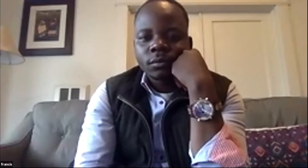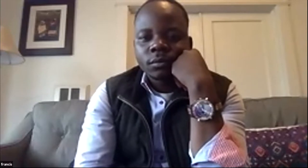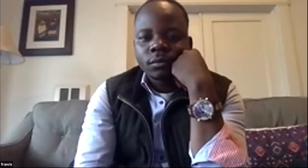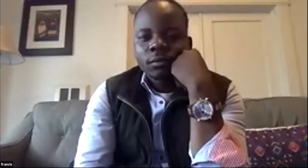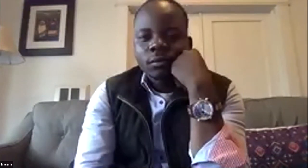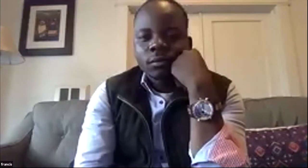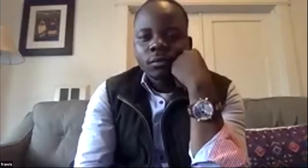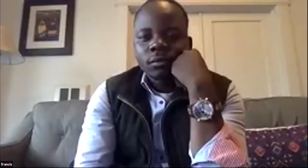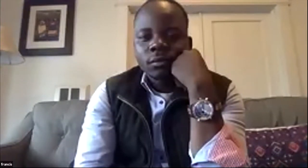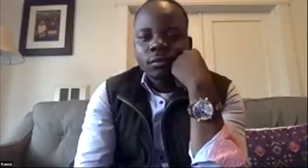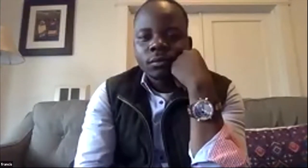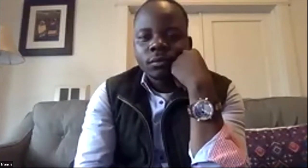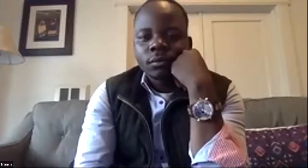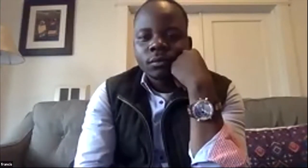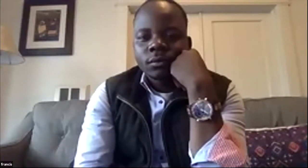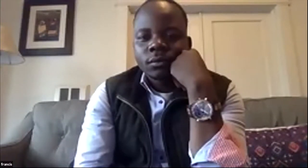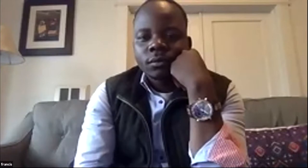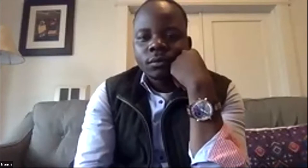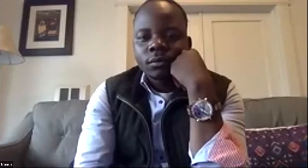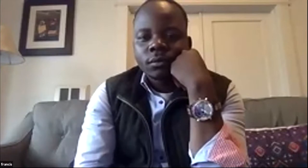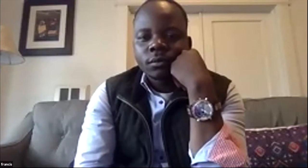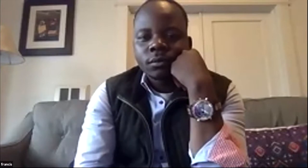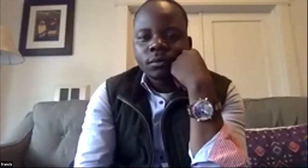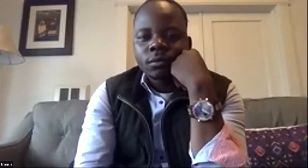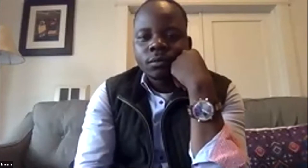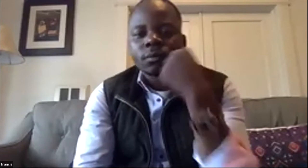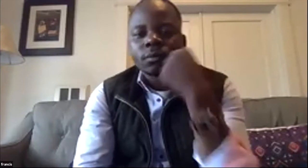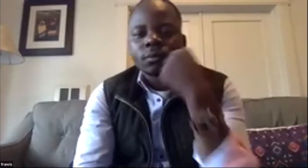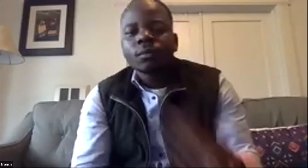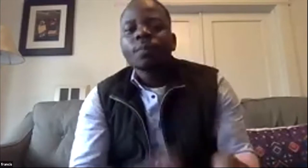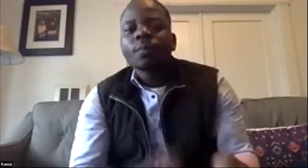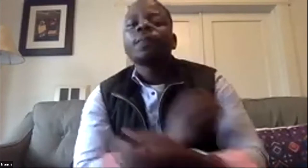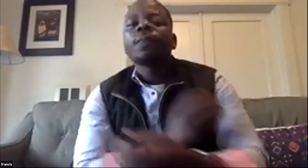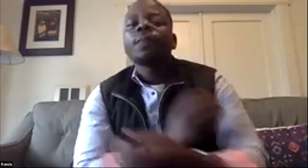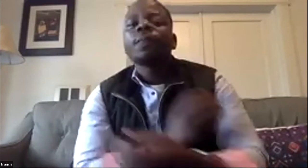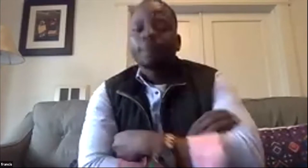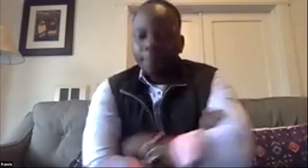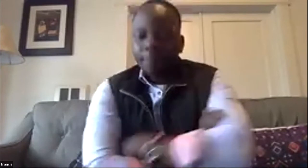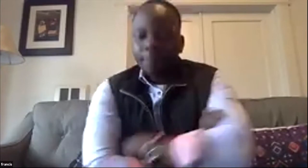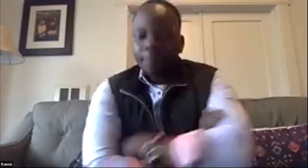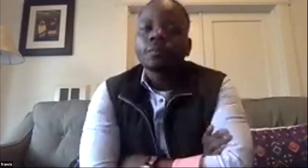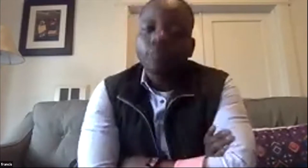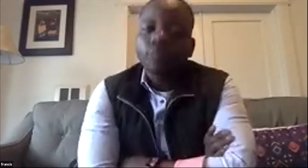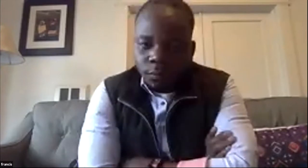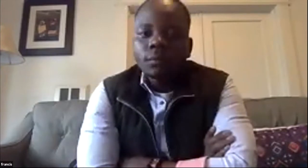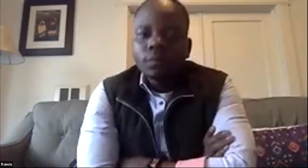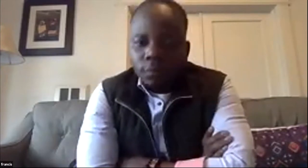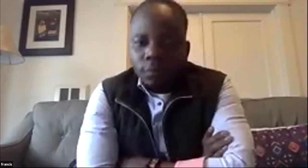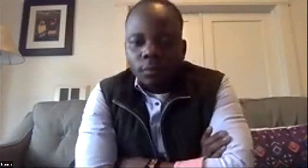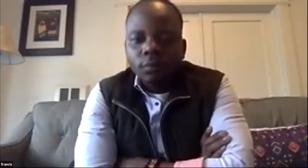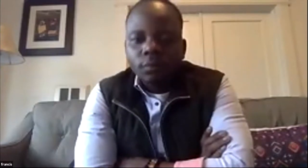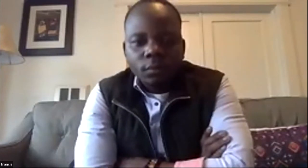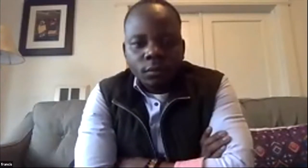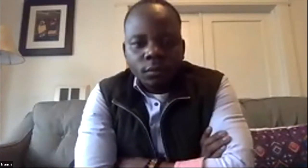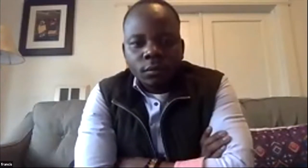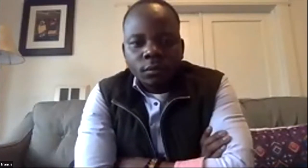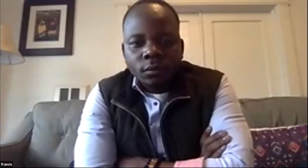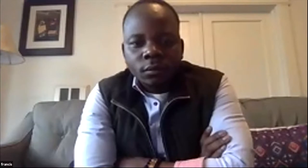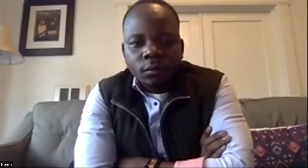and i um systems thinking i don't are you familiar with it with